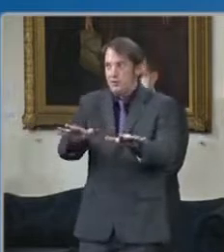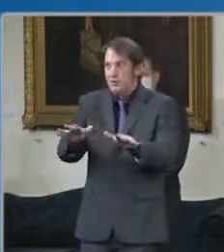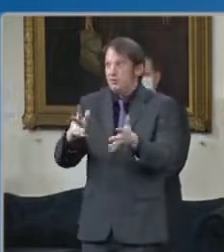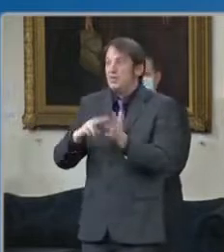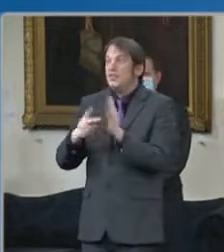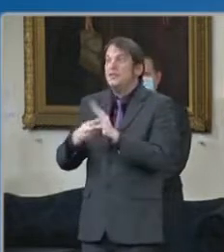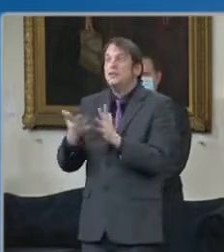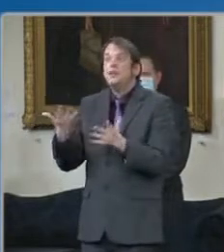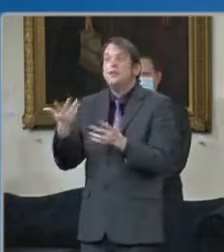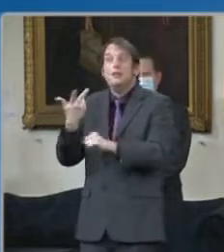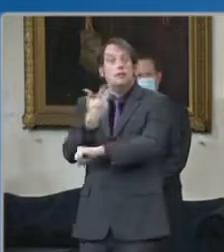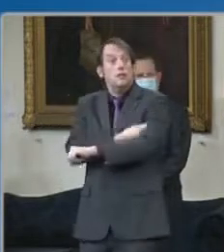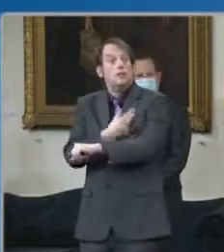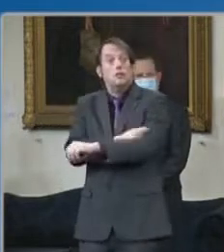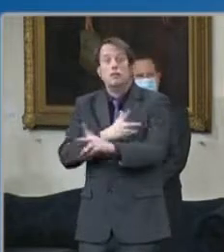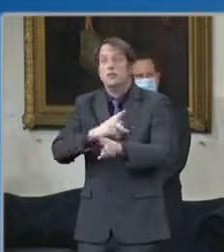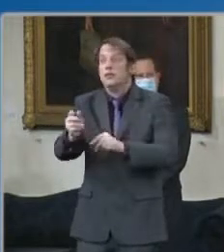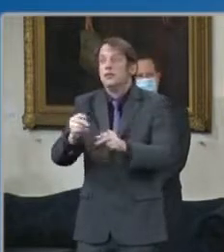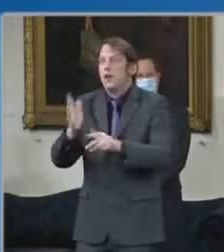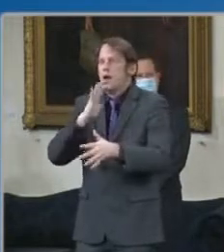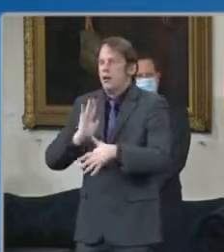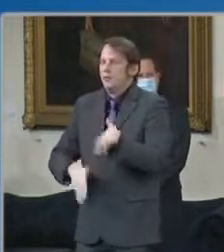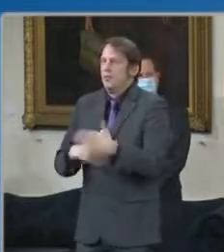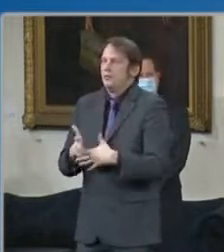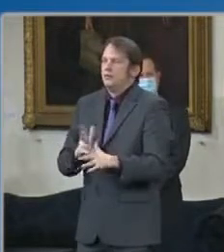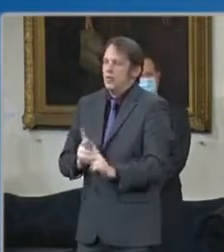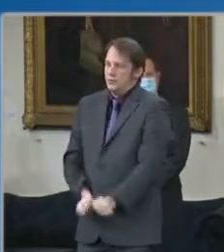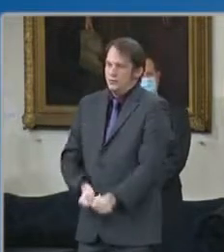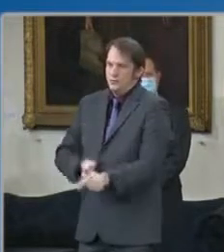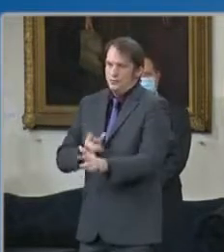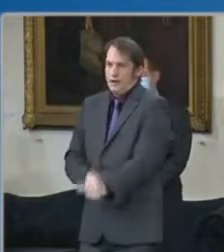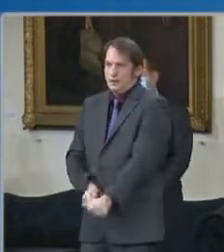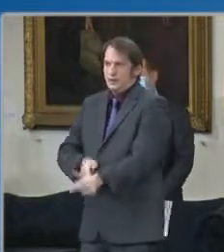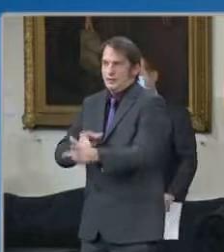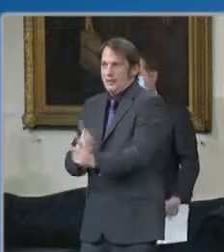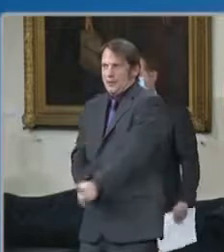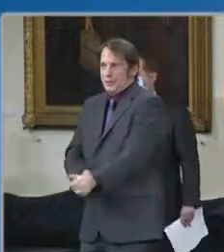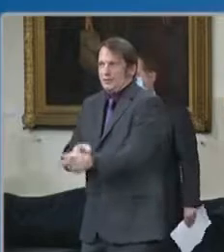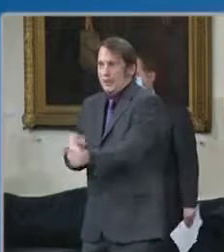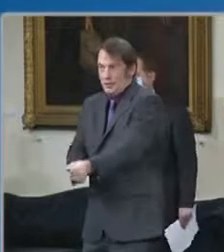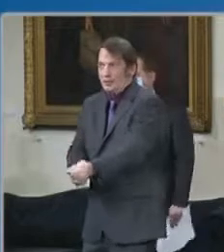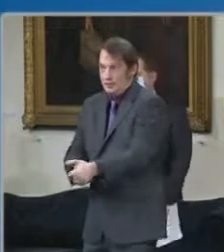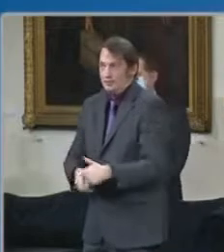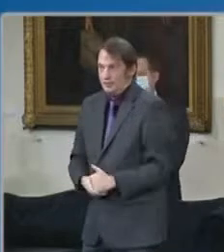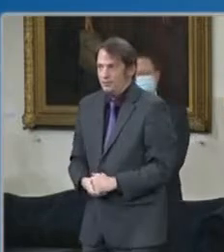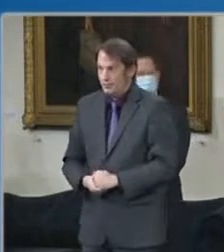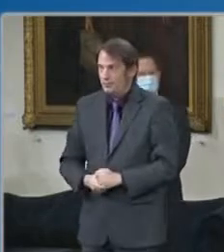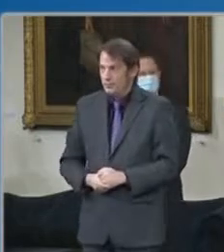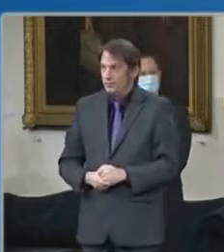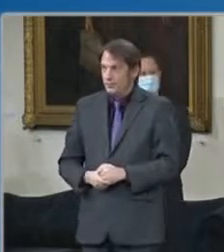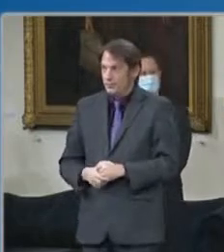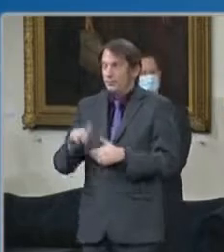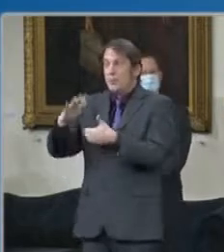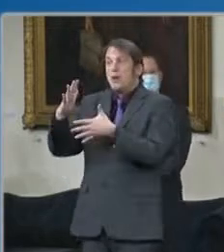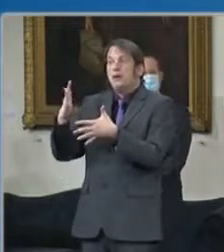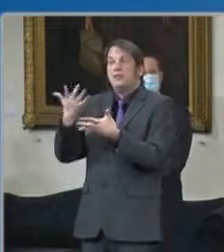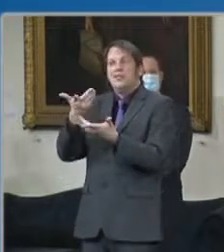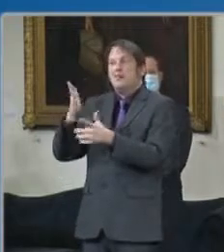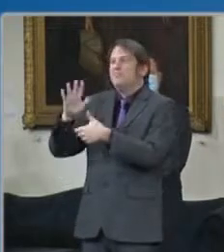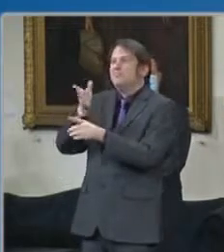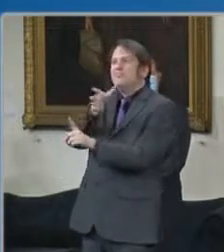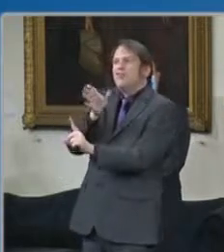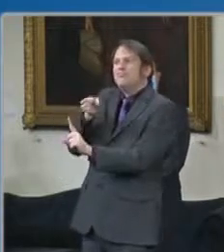equitable vaccination response in Maryland. Maryland's primary care practices have been essential in our COVID